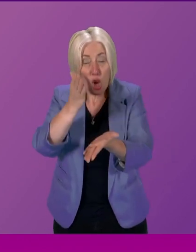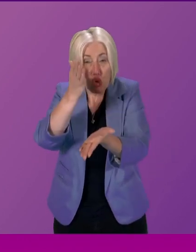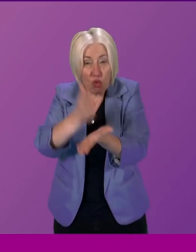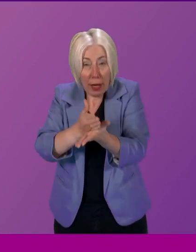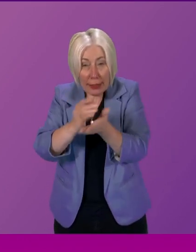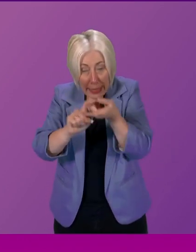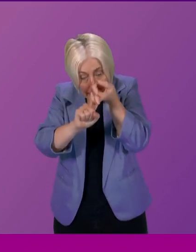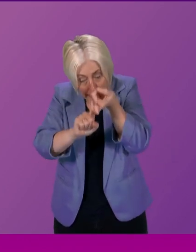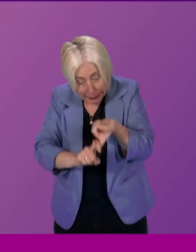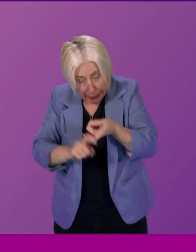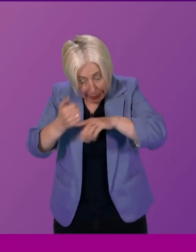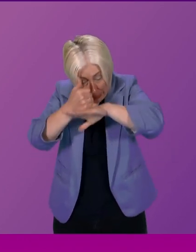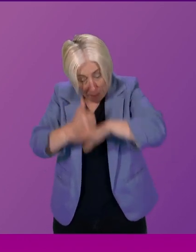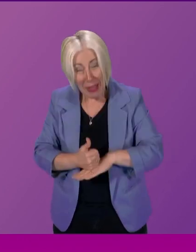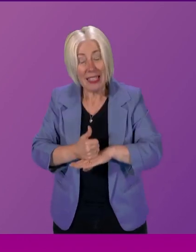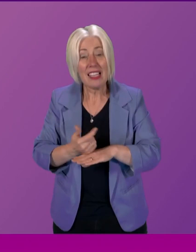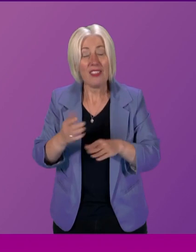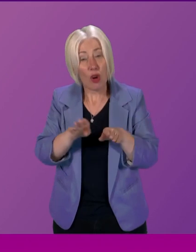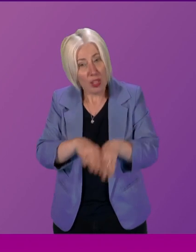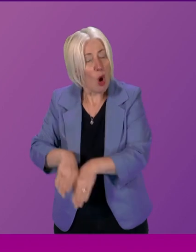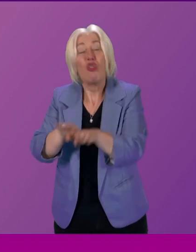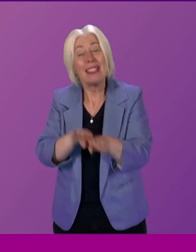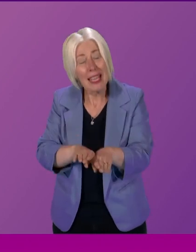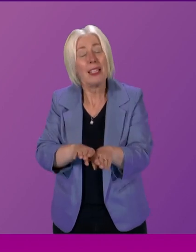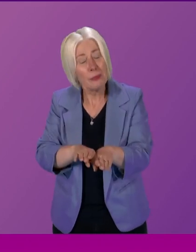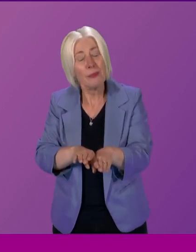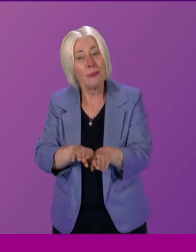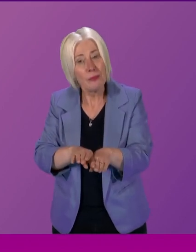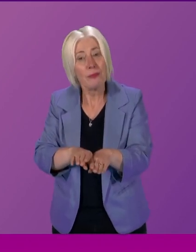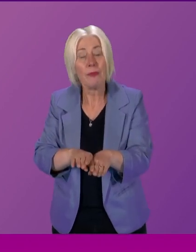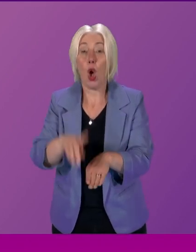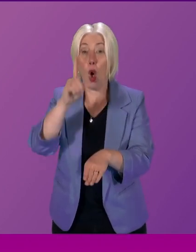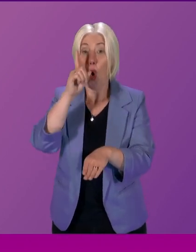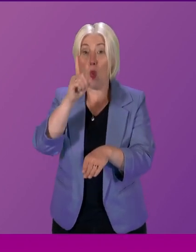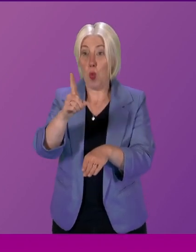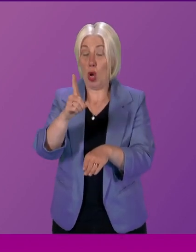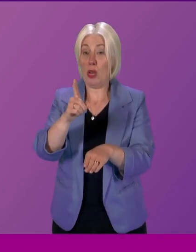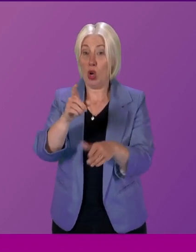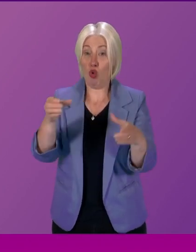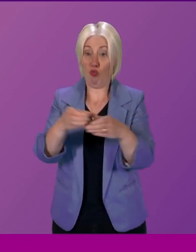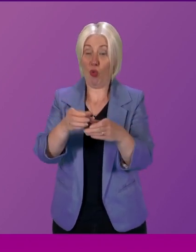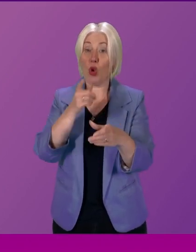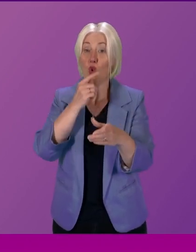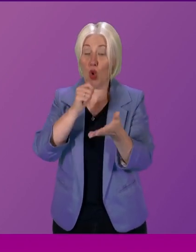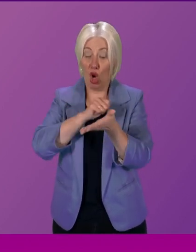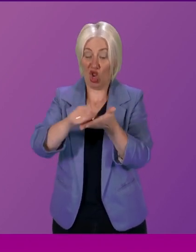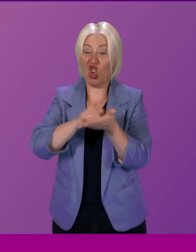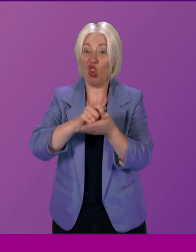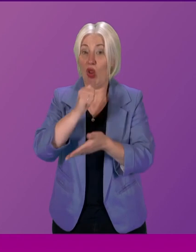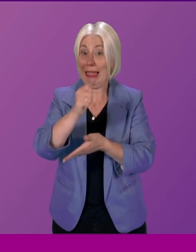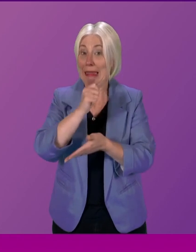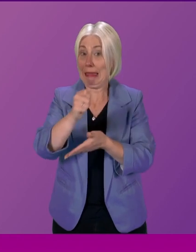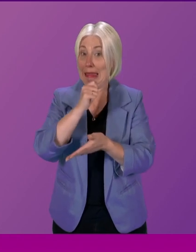guardian of democracy and I would add one group to the list journalists and indeed the report notes